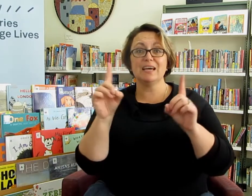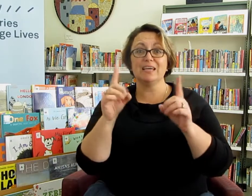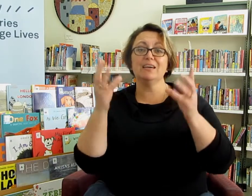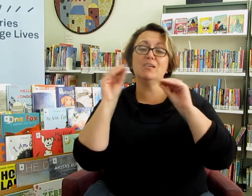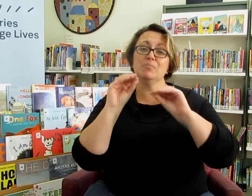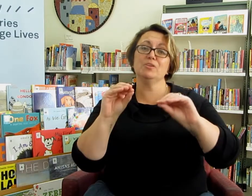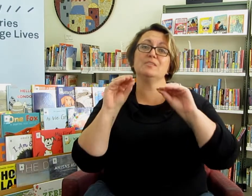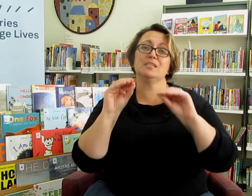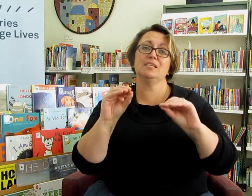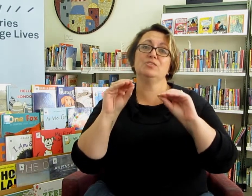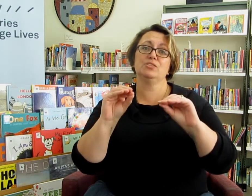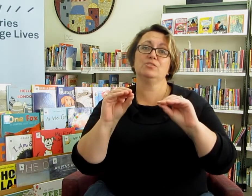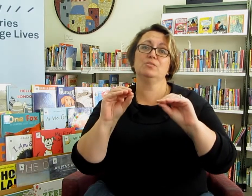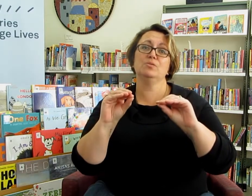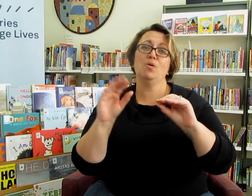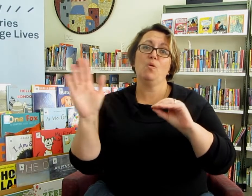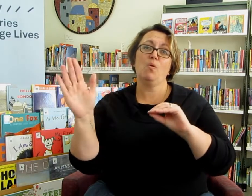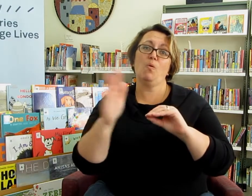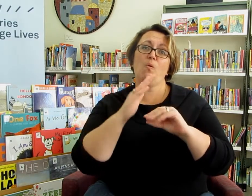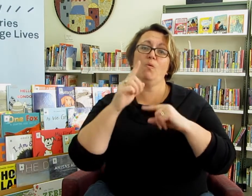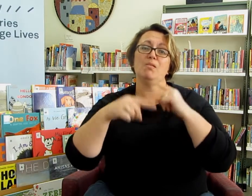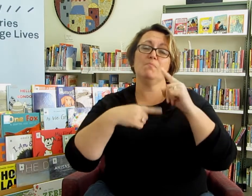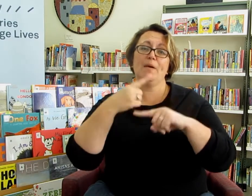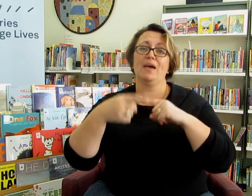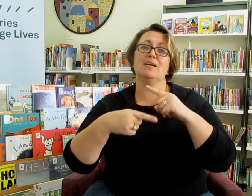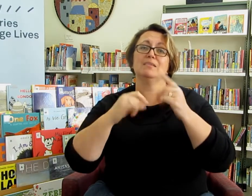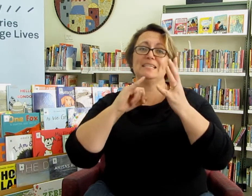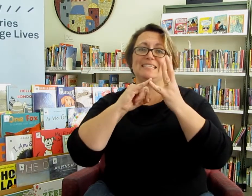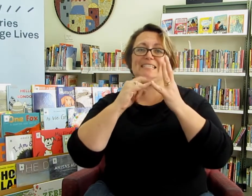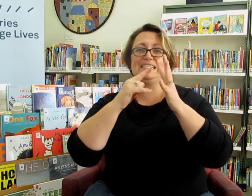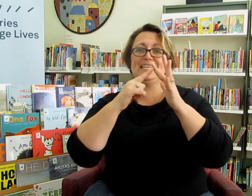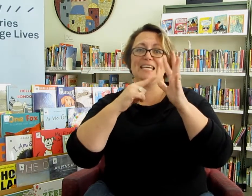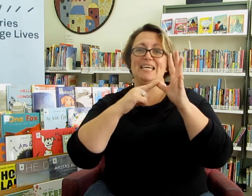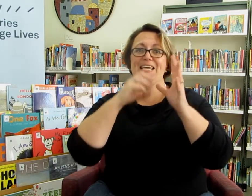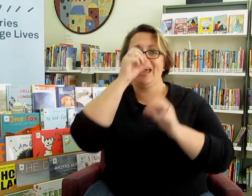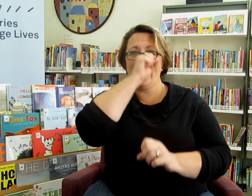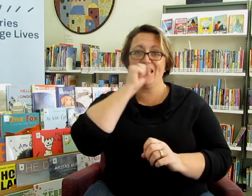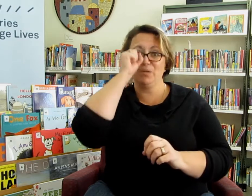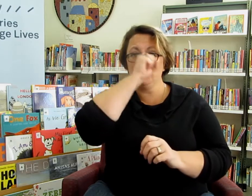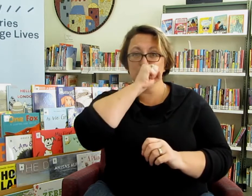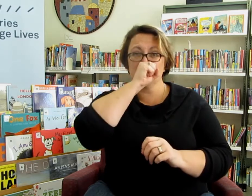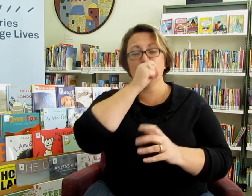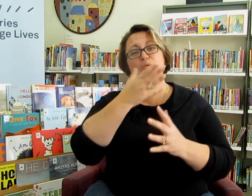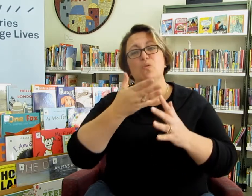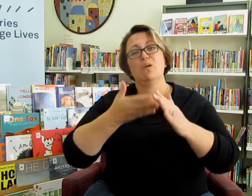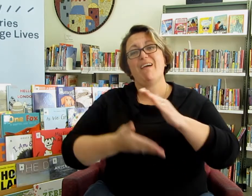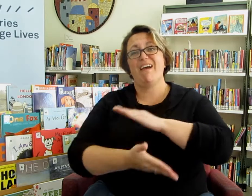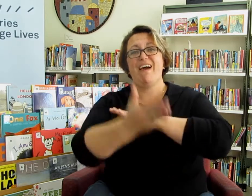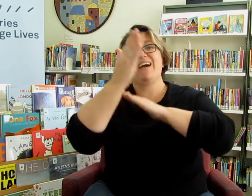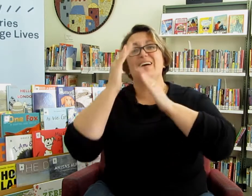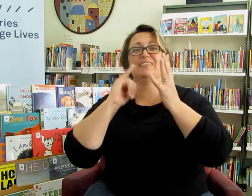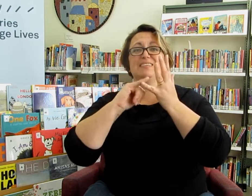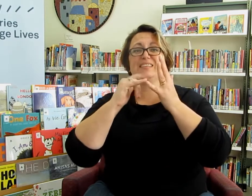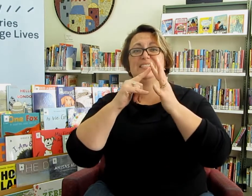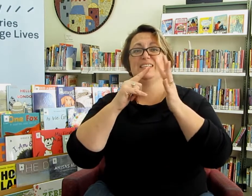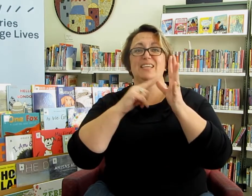I'm gonna teach you all about sea animals or under the sea